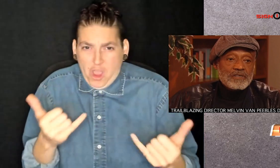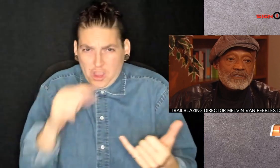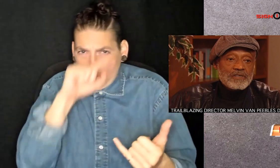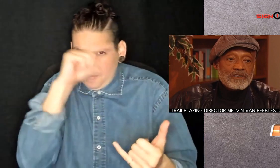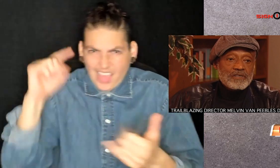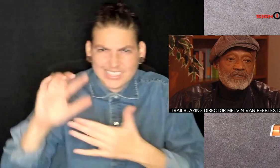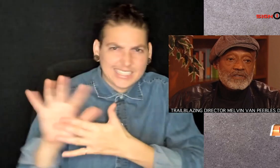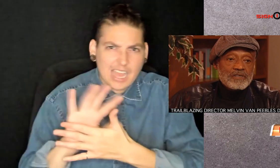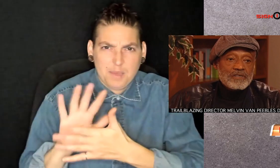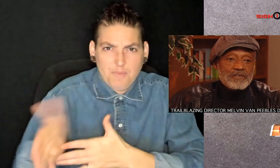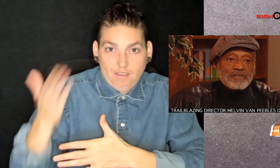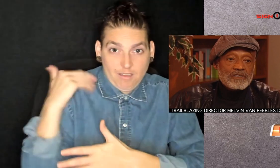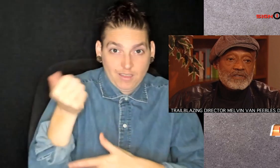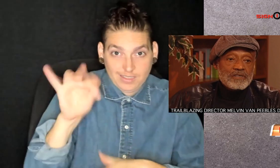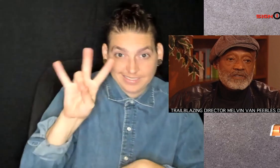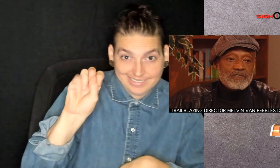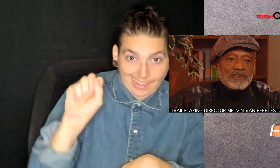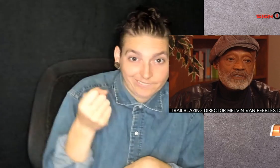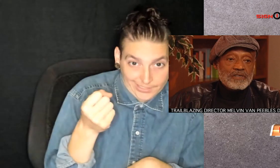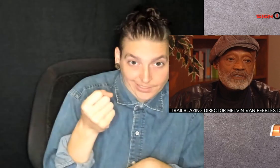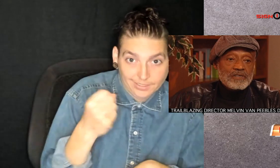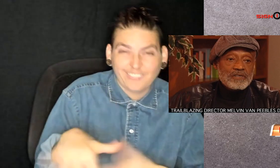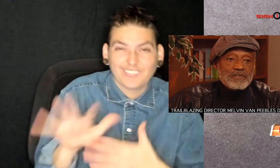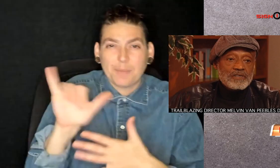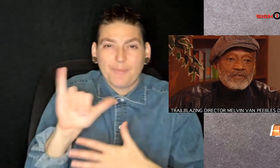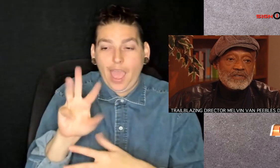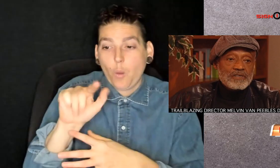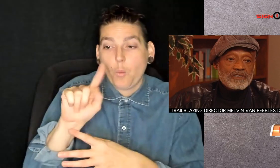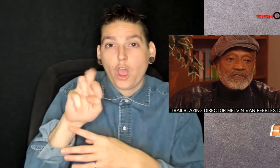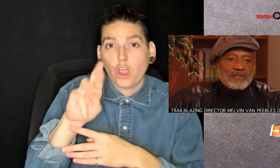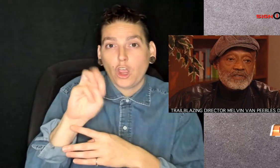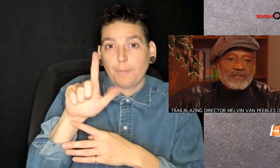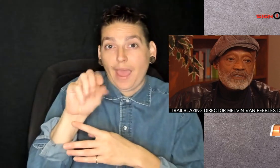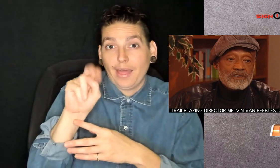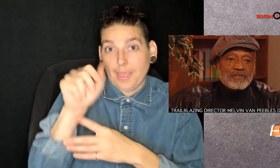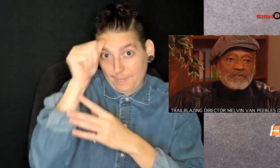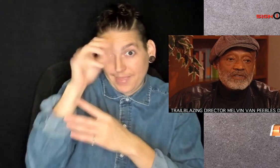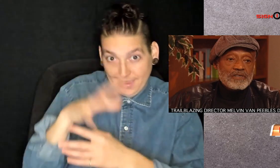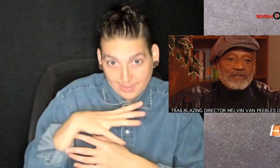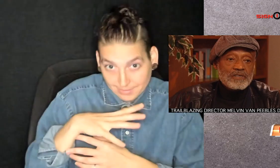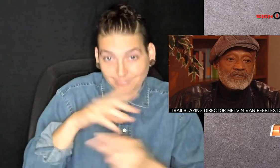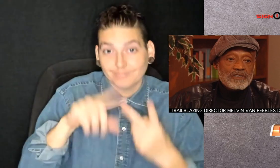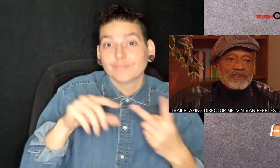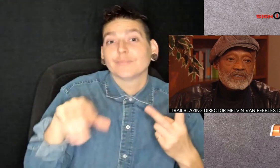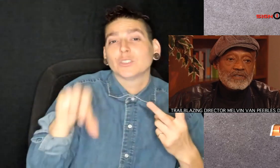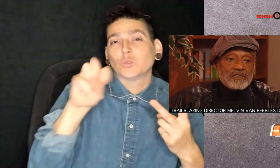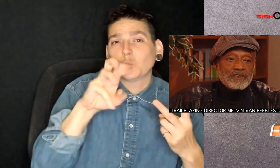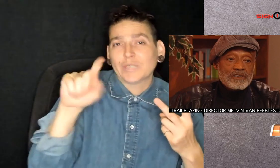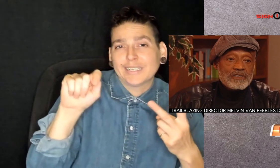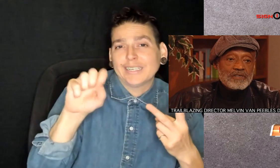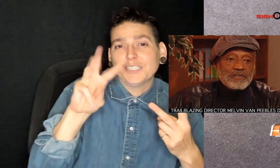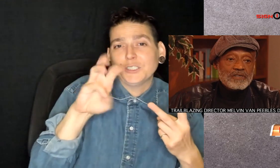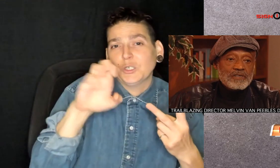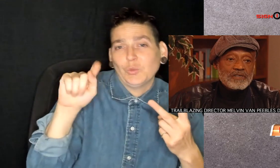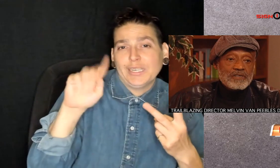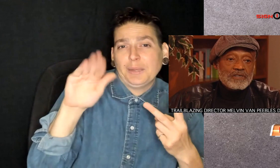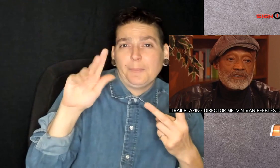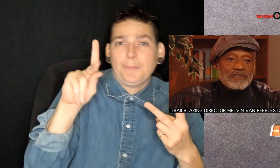modern black cinema in the 1970s, with films like Watermelon Man and Sweet